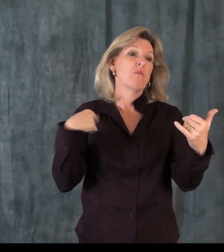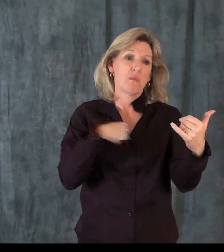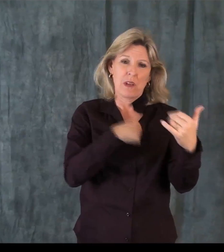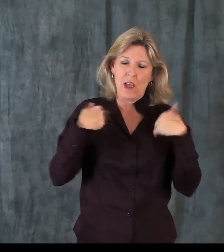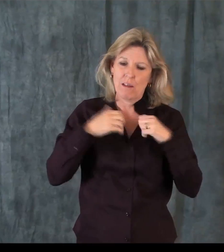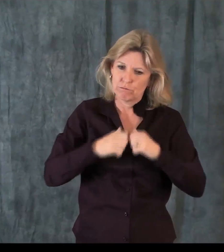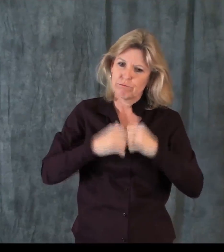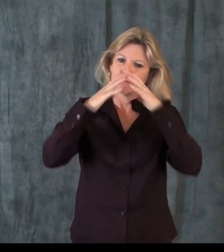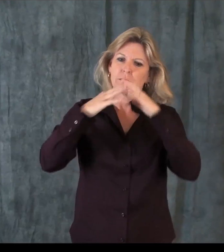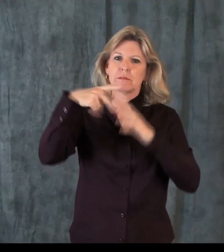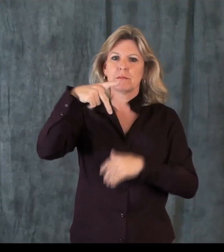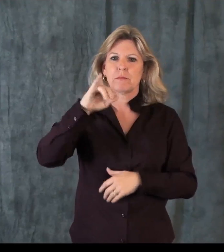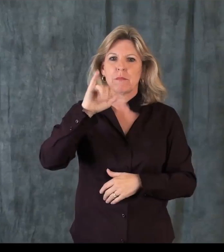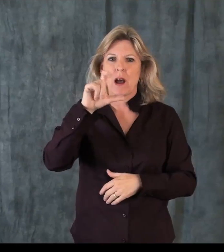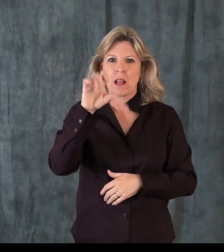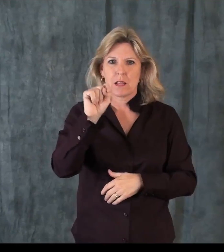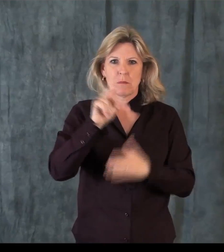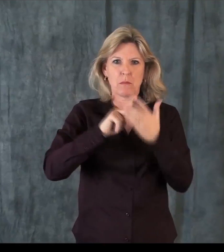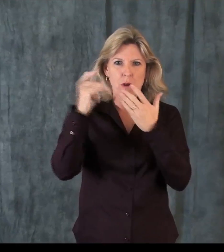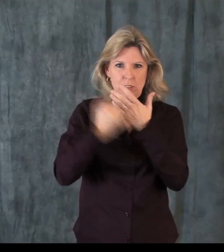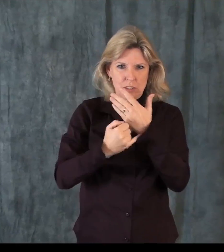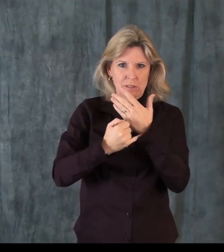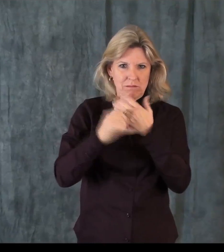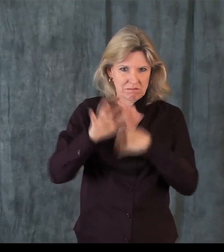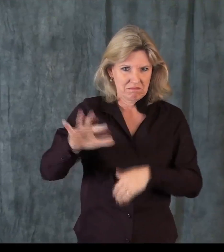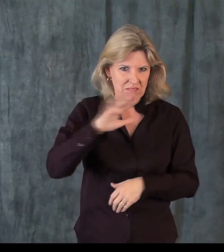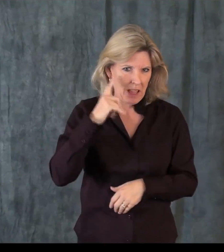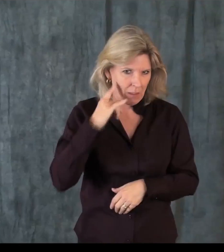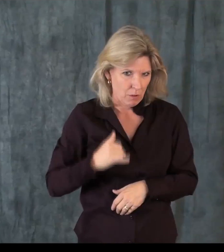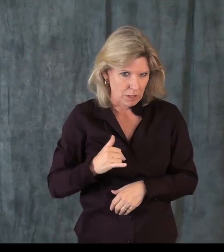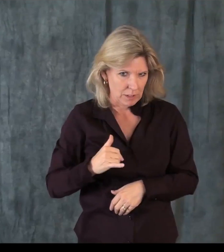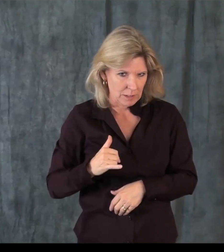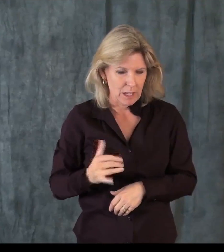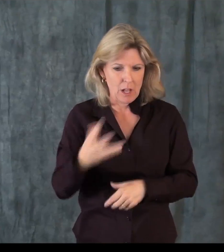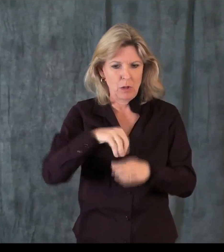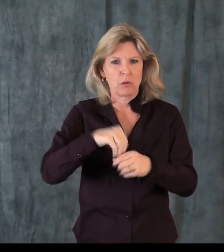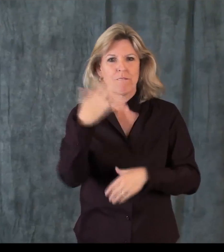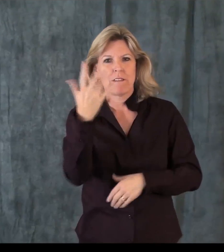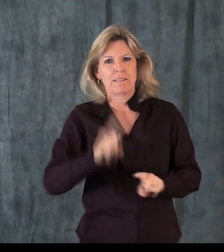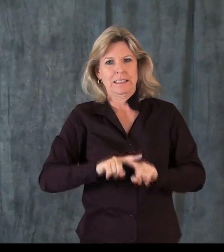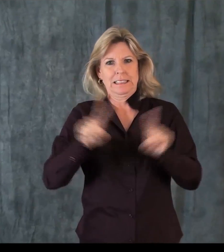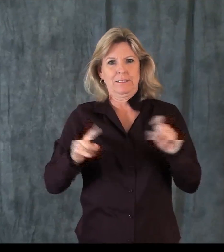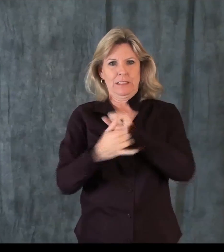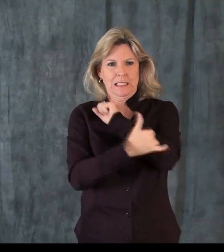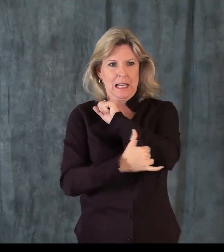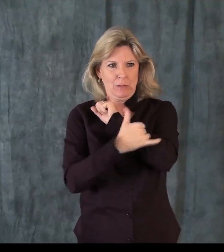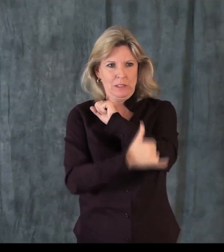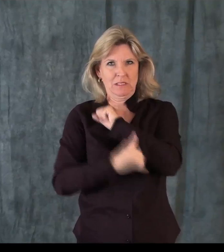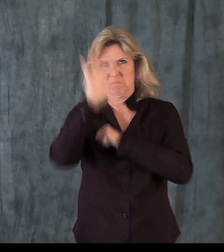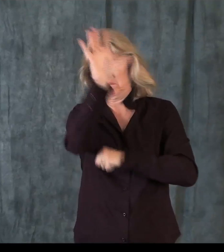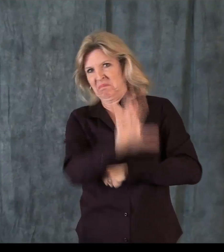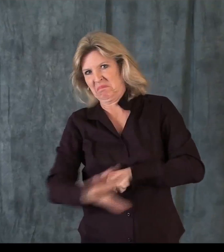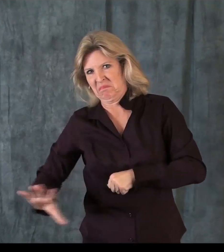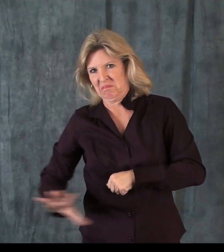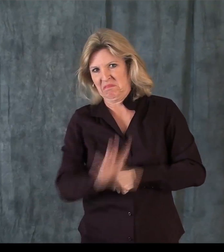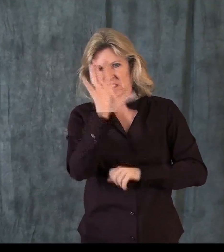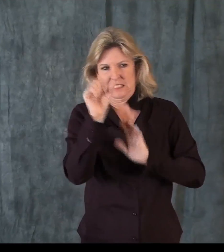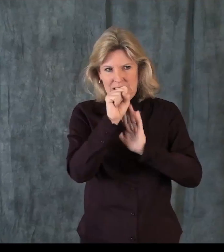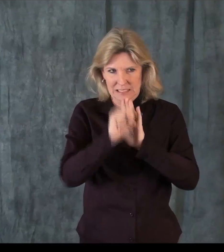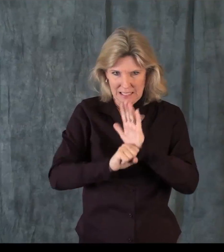So, in fact, that's what we've done. And we have this pilot project that is underway throughout the state of California. We have five different counties that are a part of this